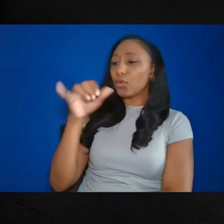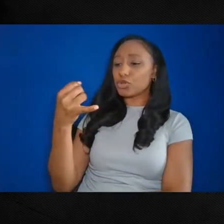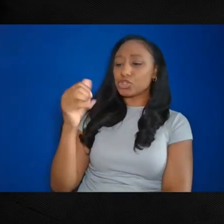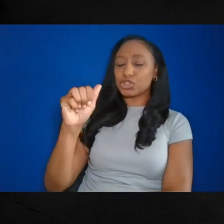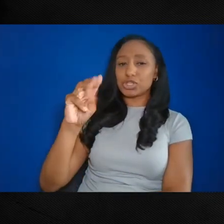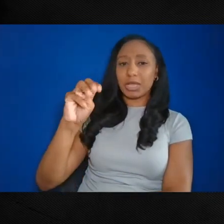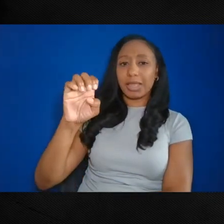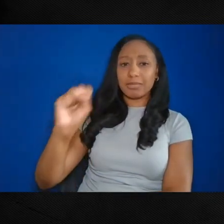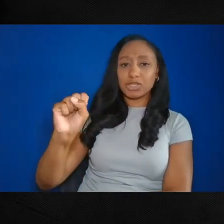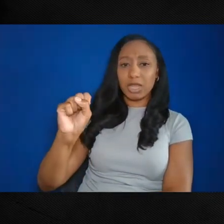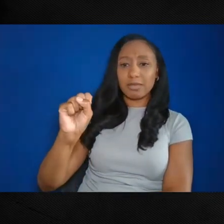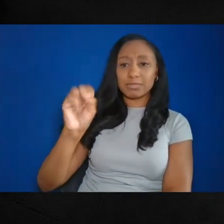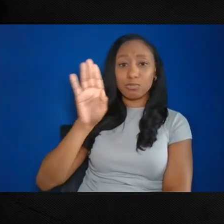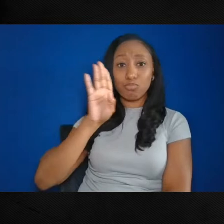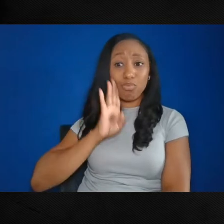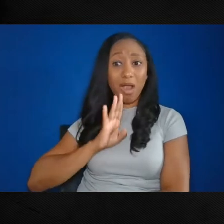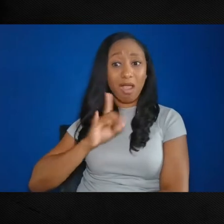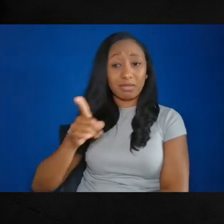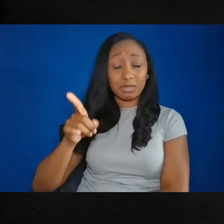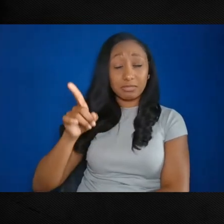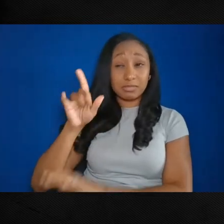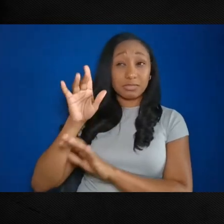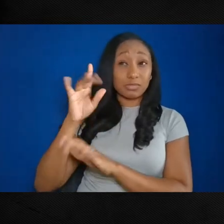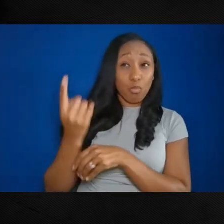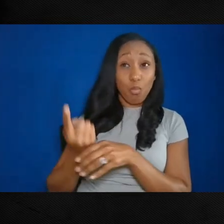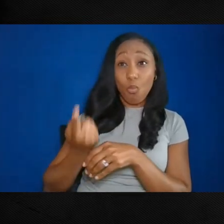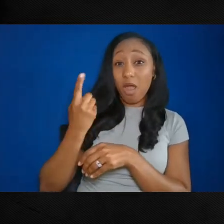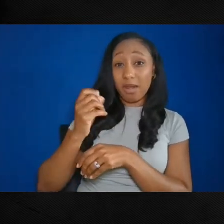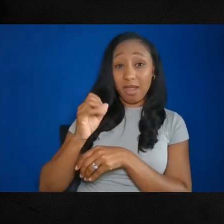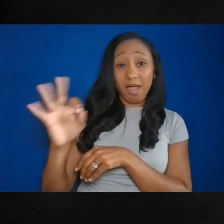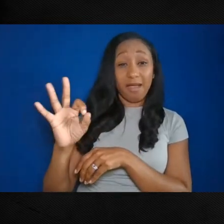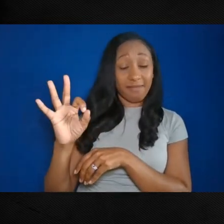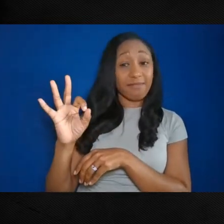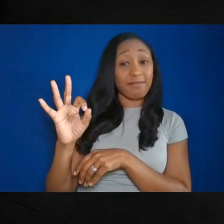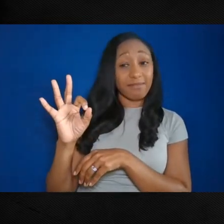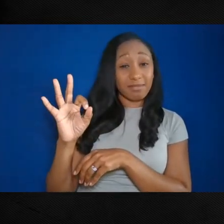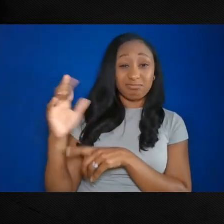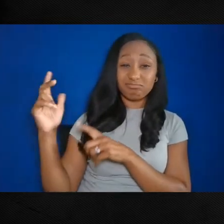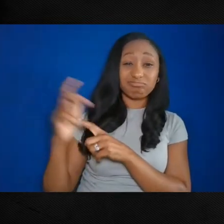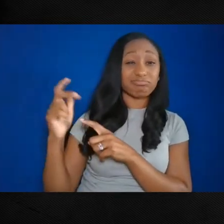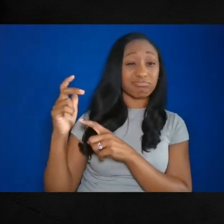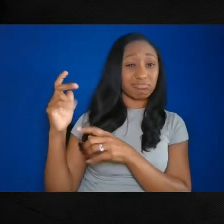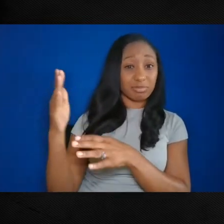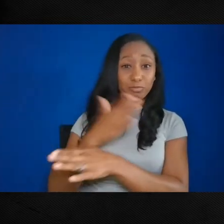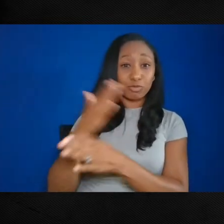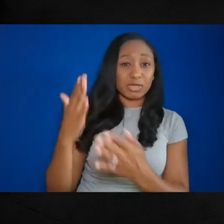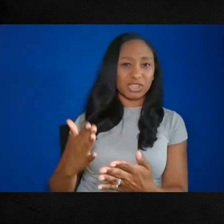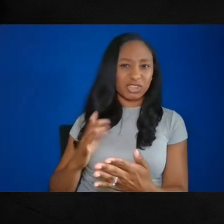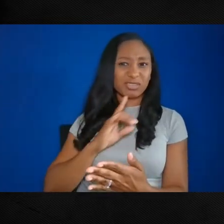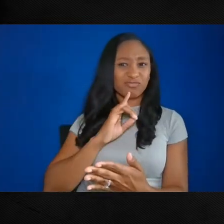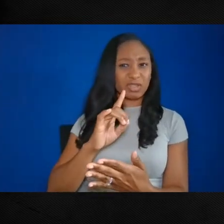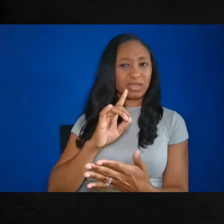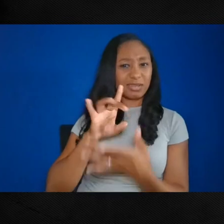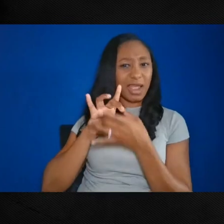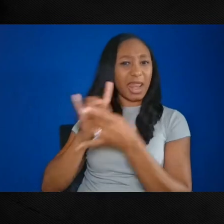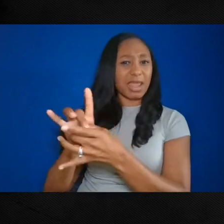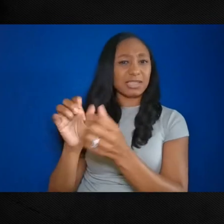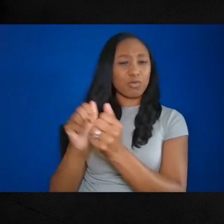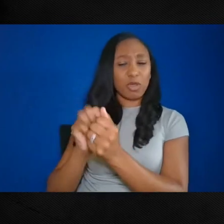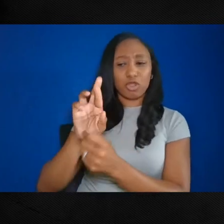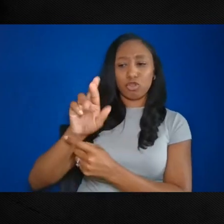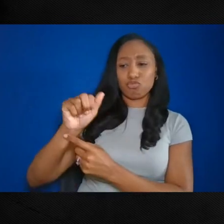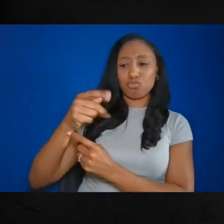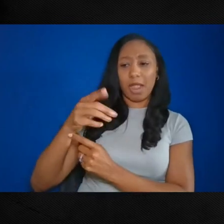sampled artist of many contemporary musicians and particularly the rappers. James Brown has